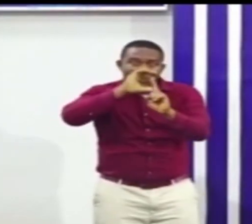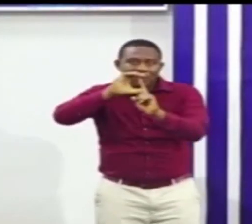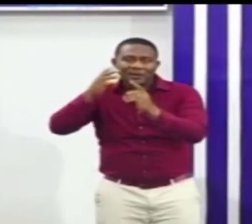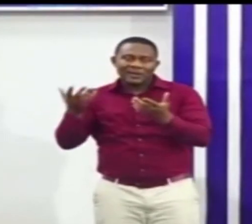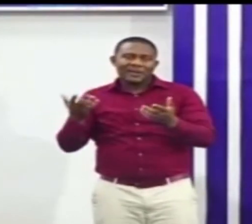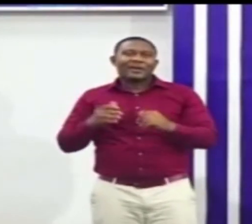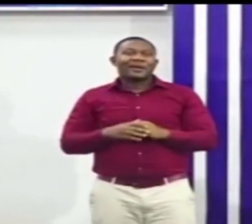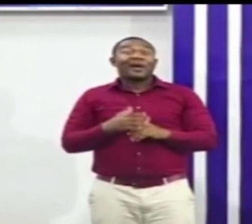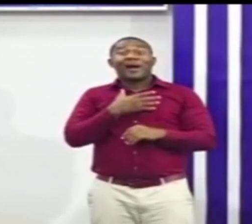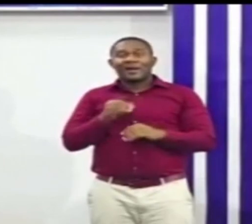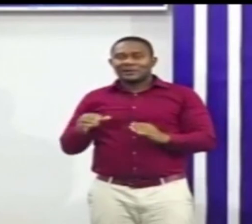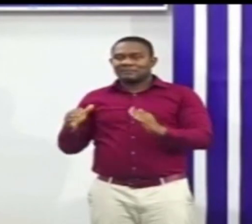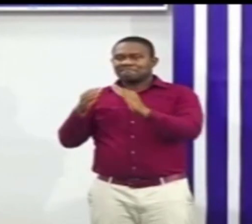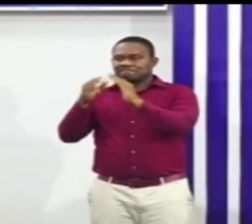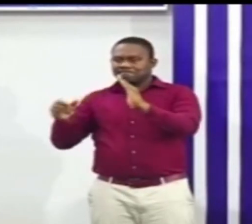115.